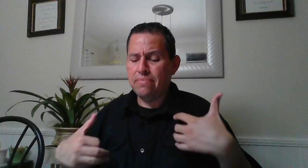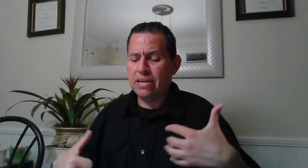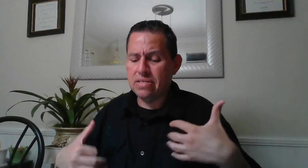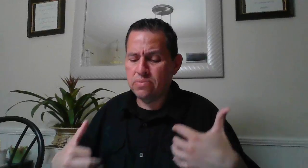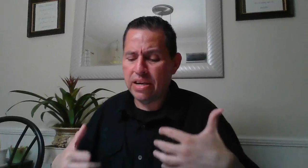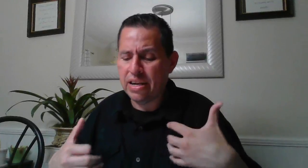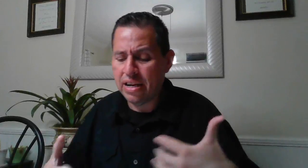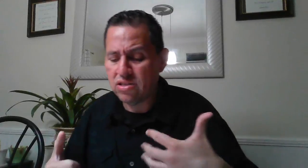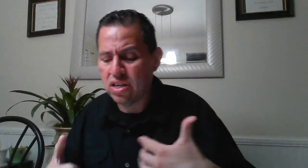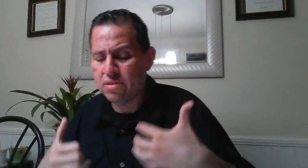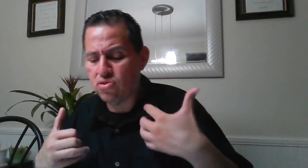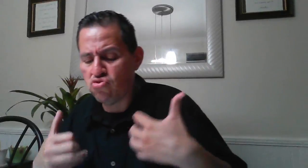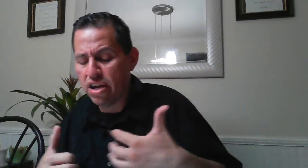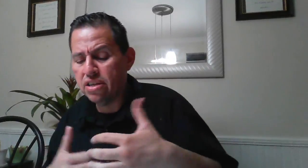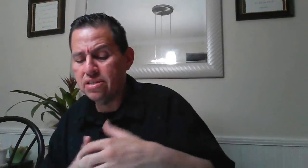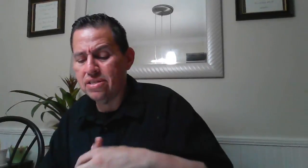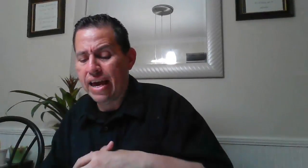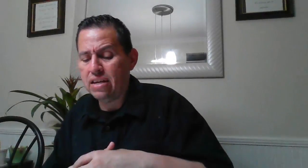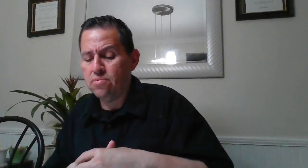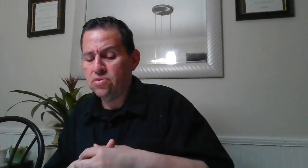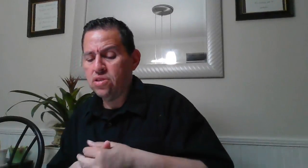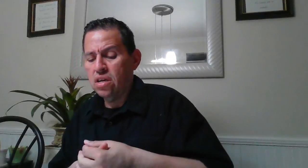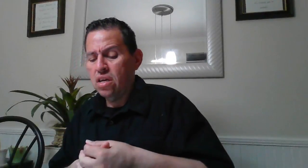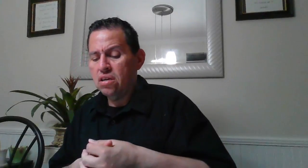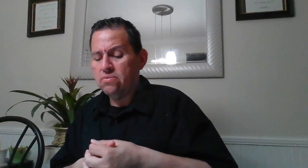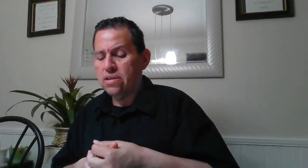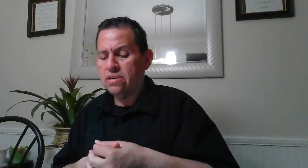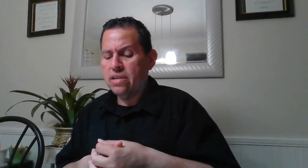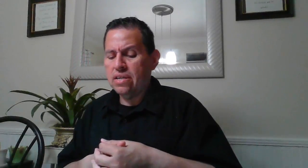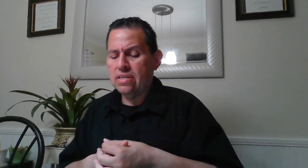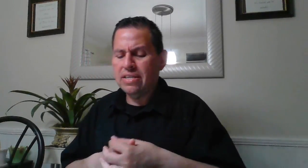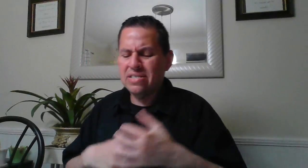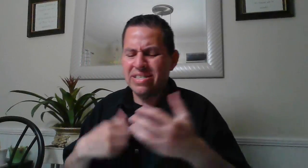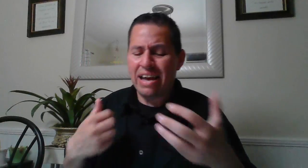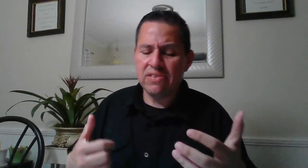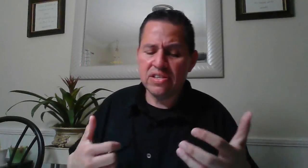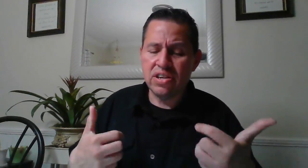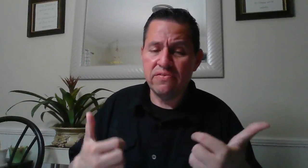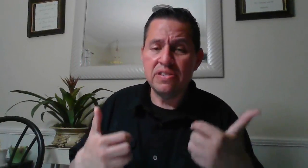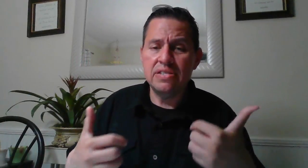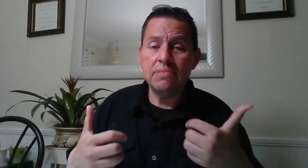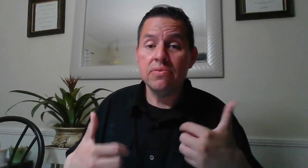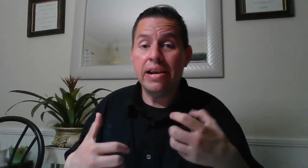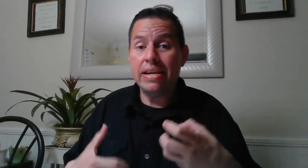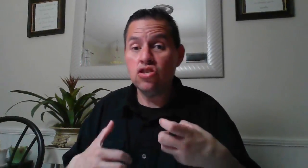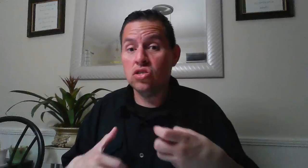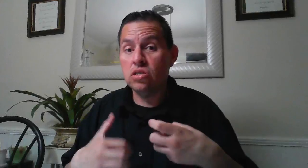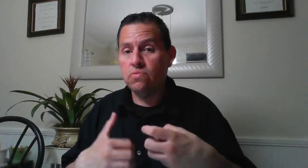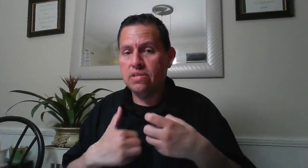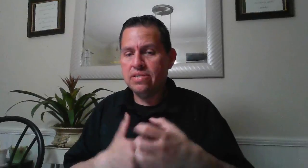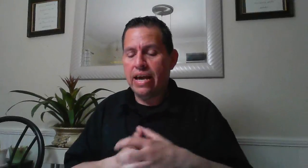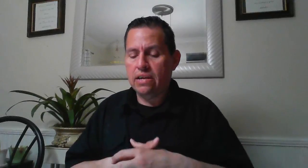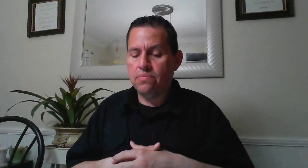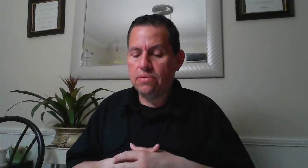man spent a lot of time training these animals where they they establish a very deep relationship with these animals